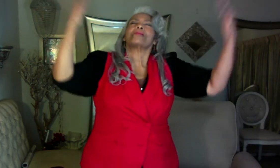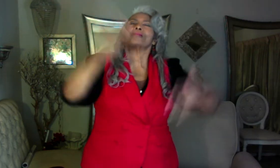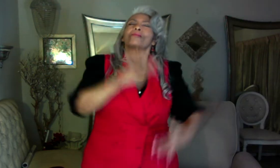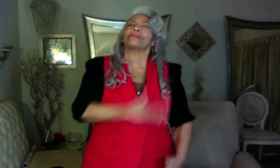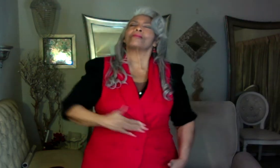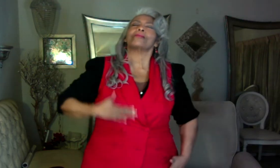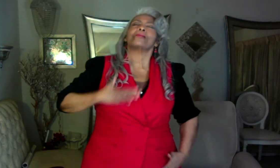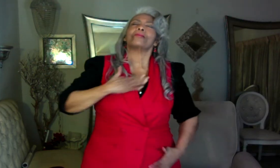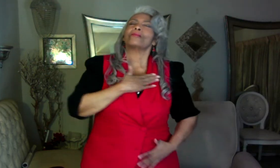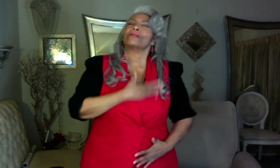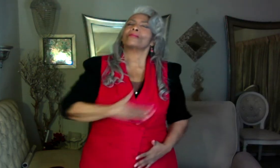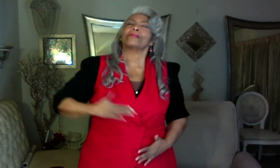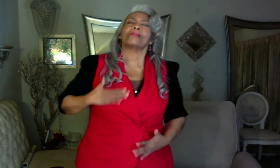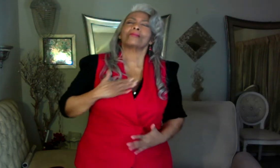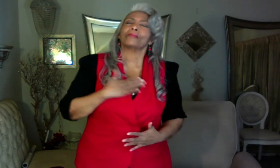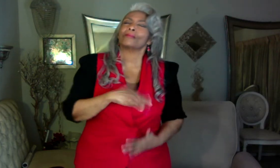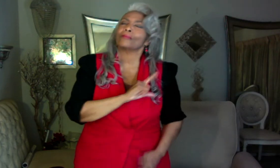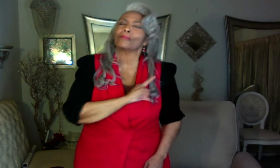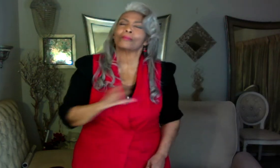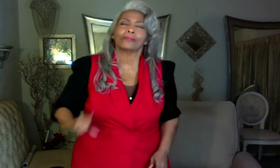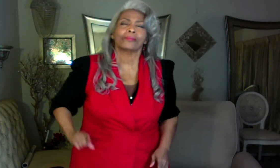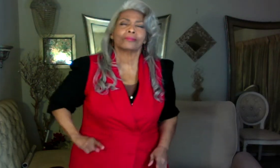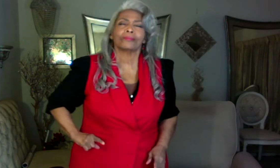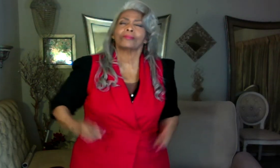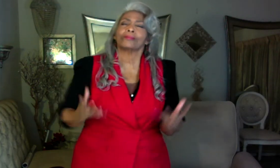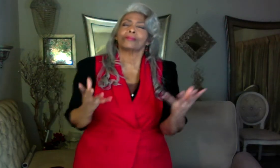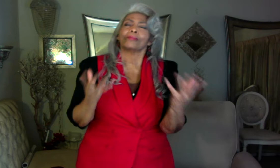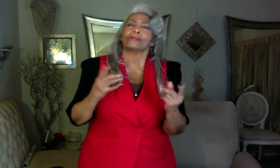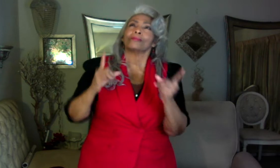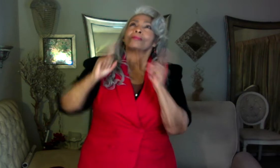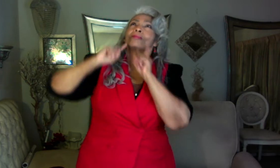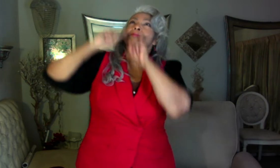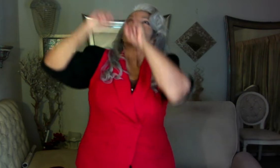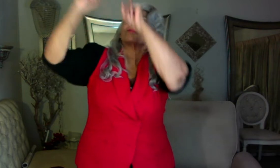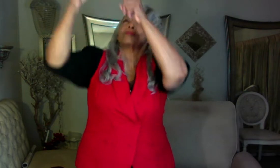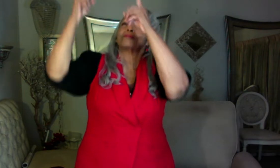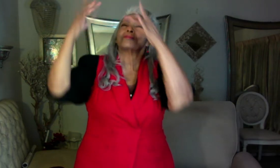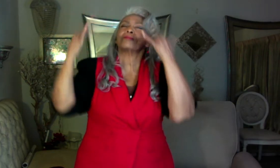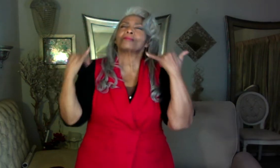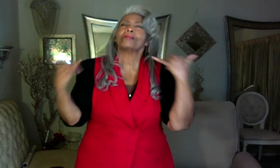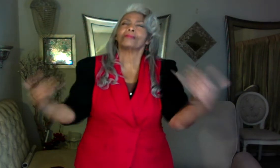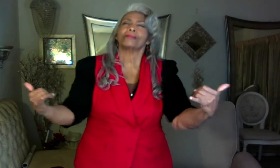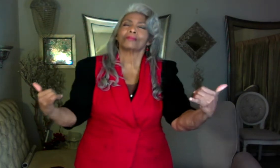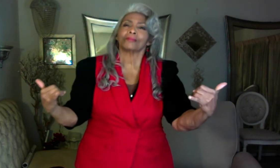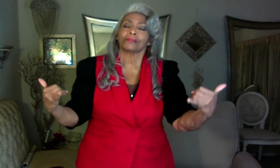Please, Lord. Lord, I want to go home now.